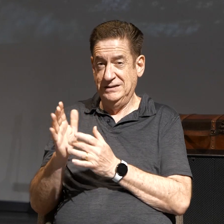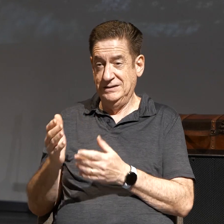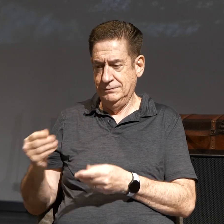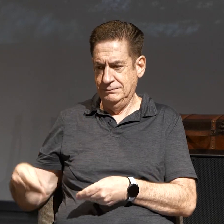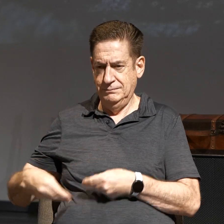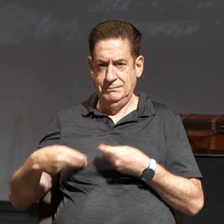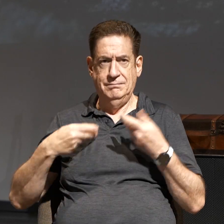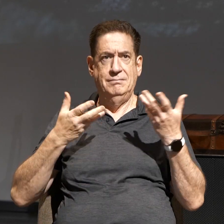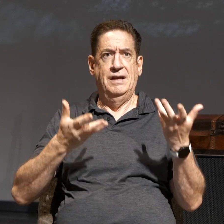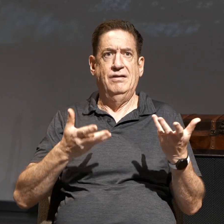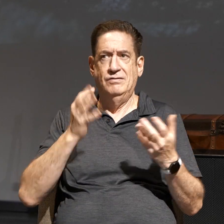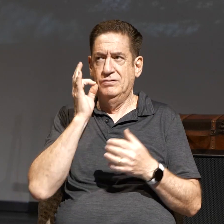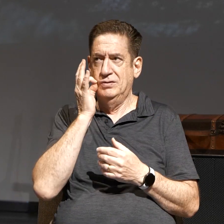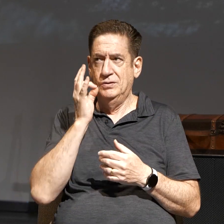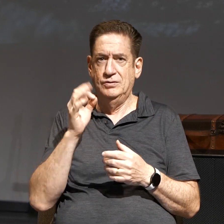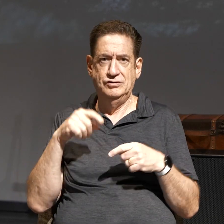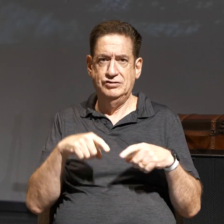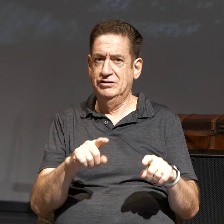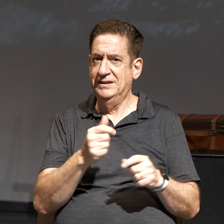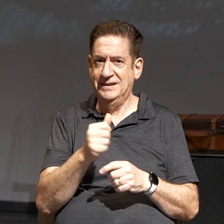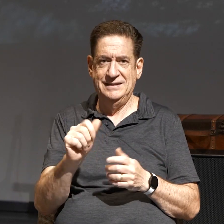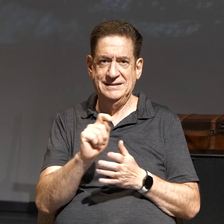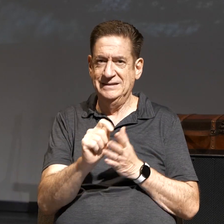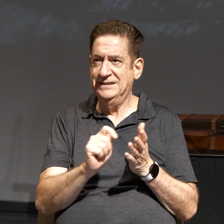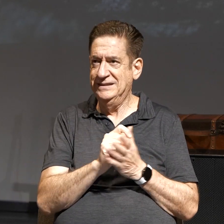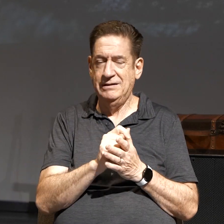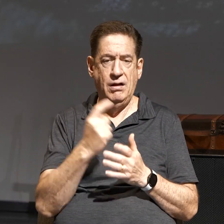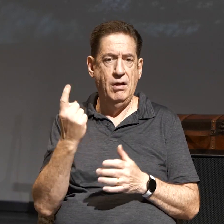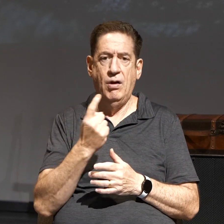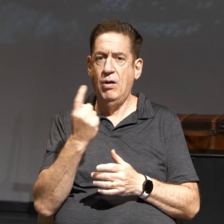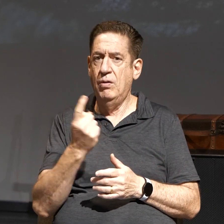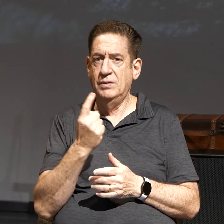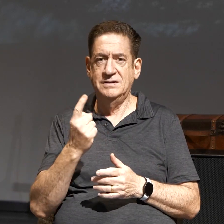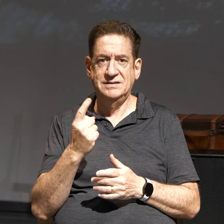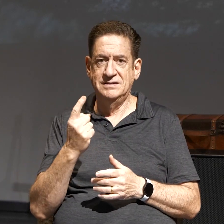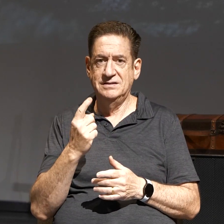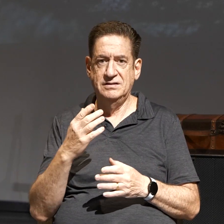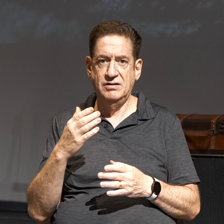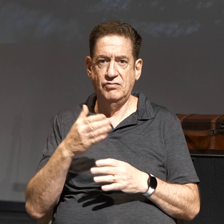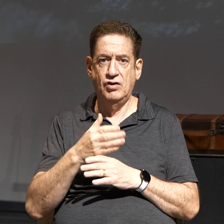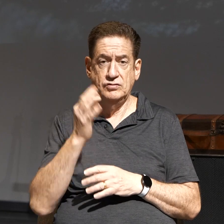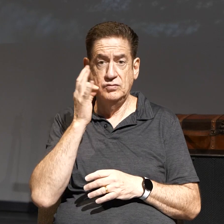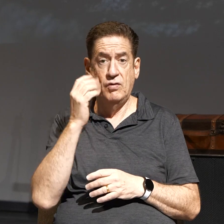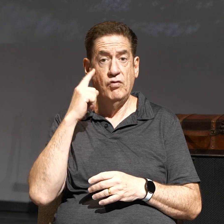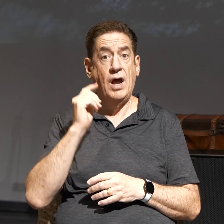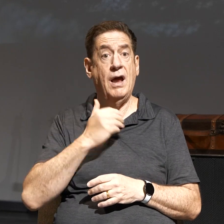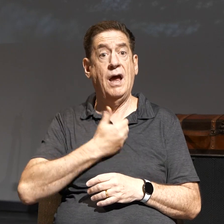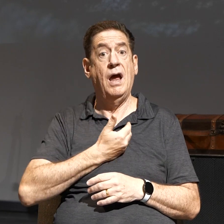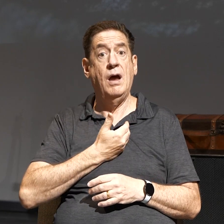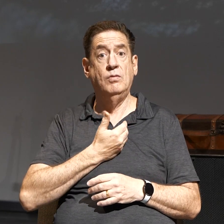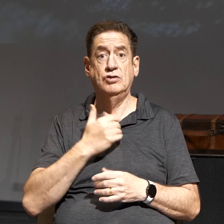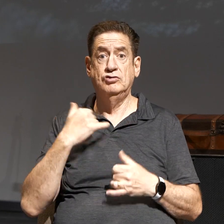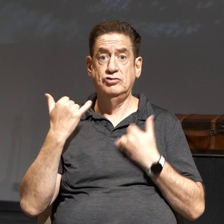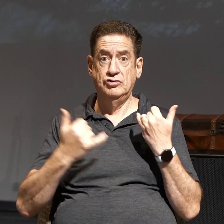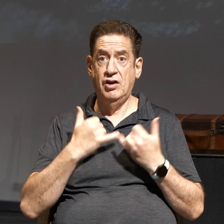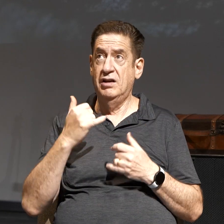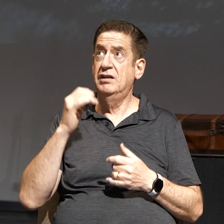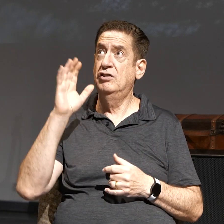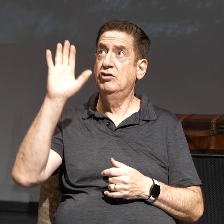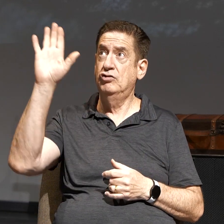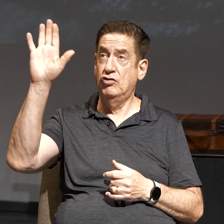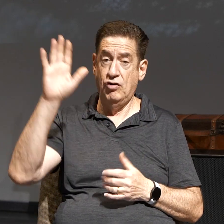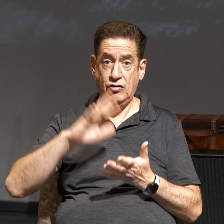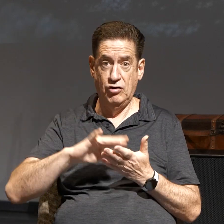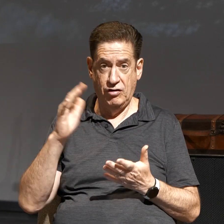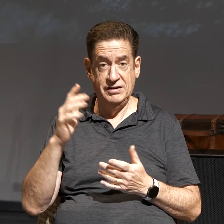does not wither, and always proffers, always prospers for our joy and your glory. In Jesus' beautiful